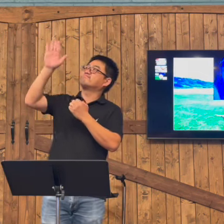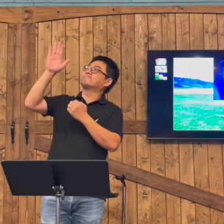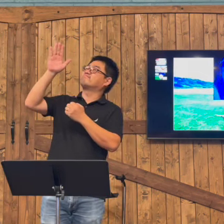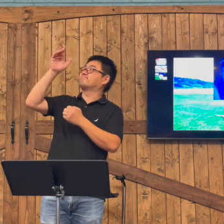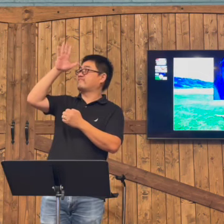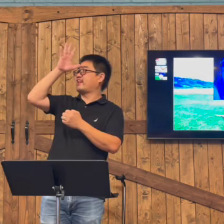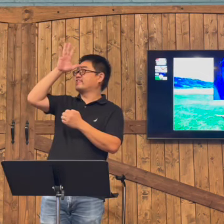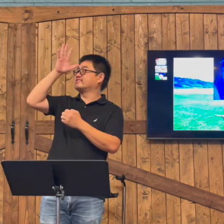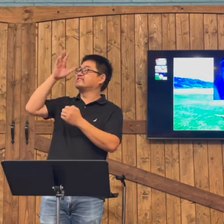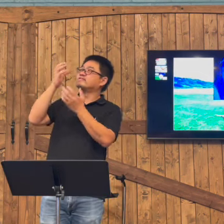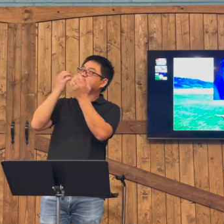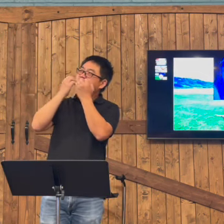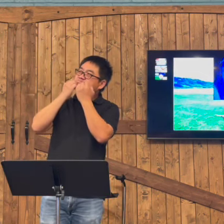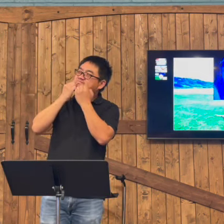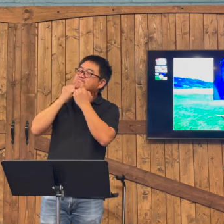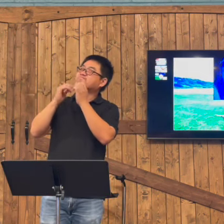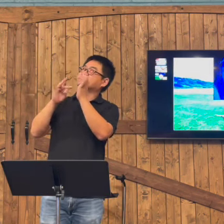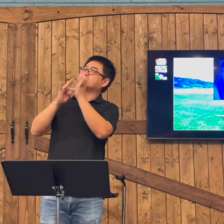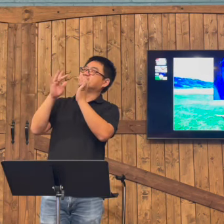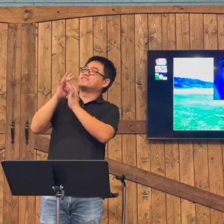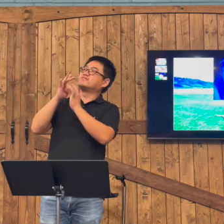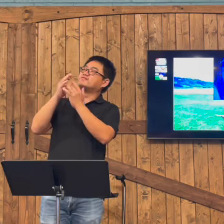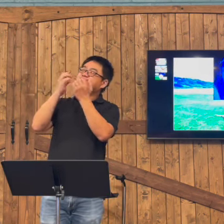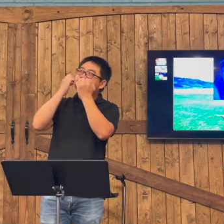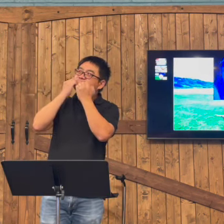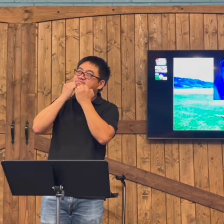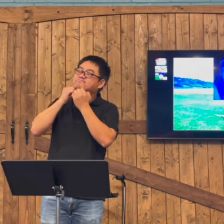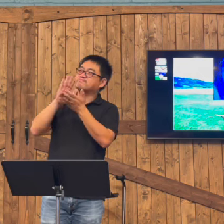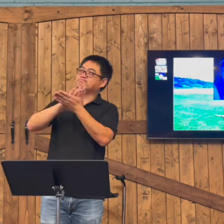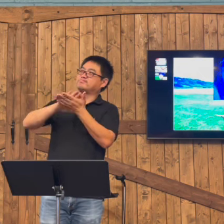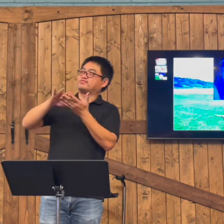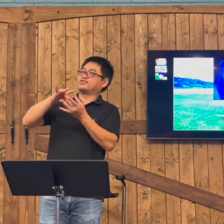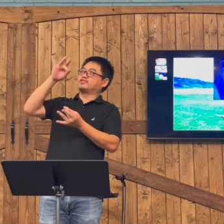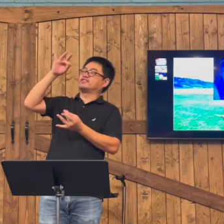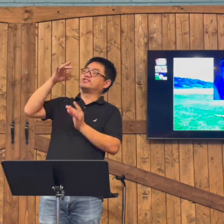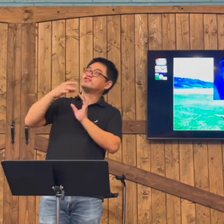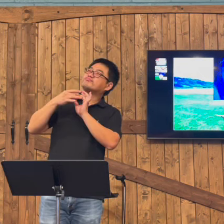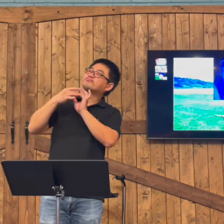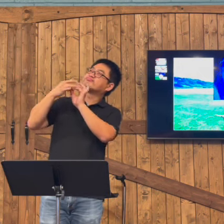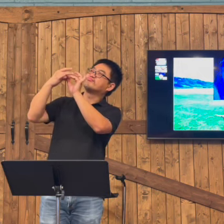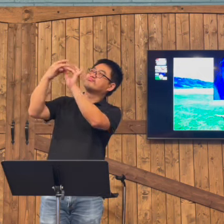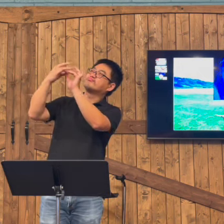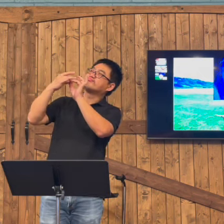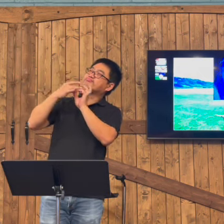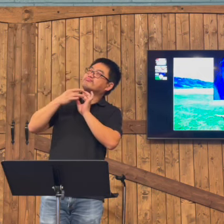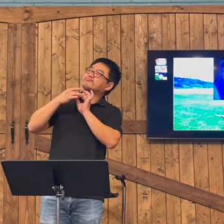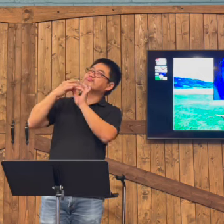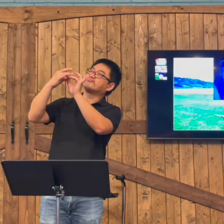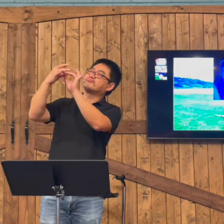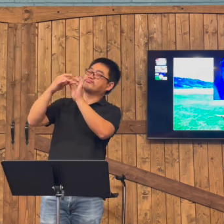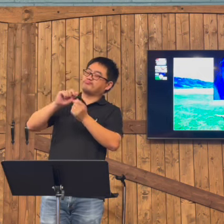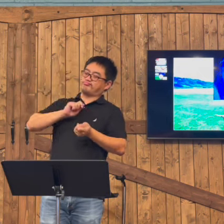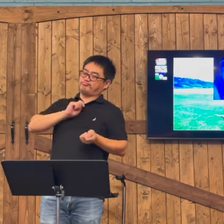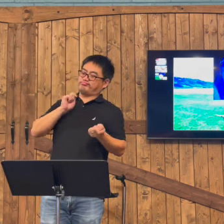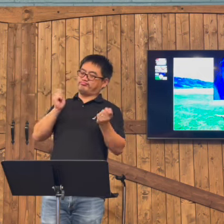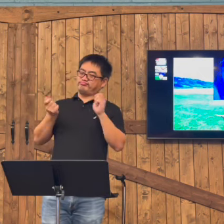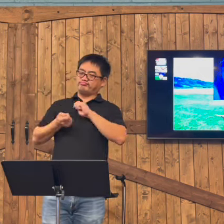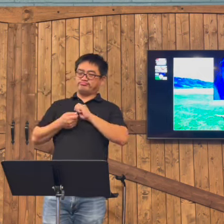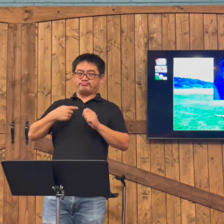heart. Then he knows that those are not his children. Jesus cherishes the children. And the Holy Spirit